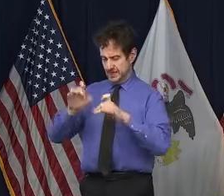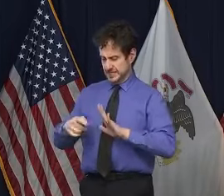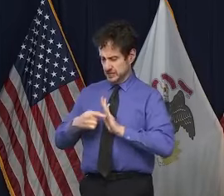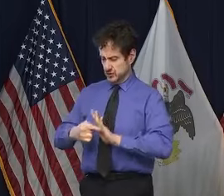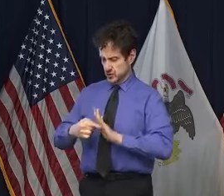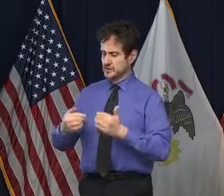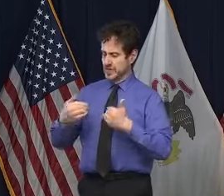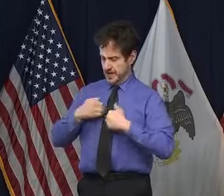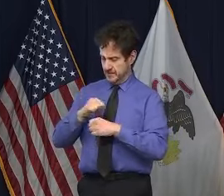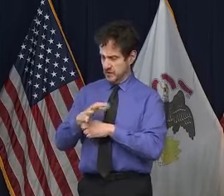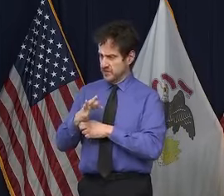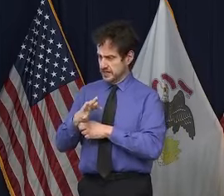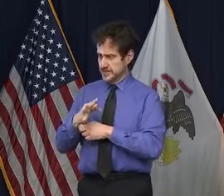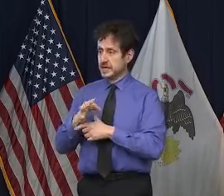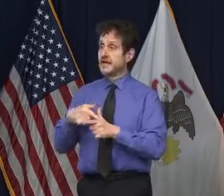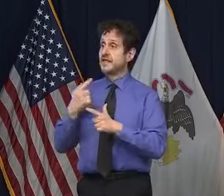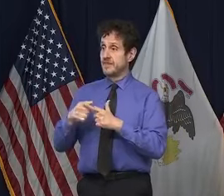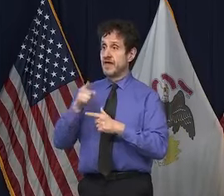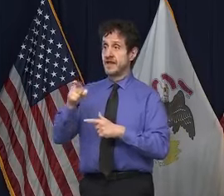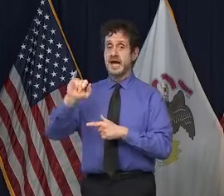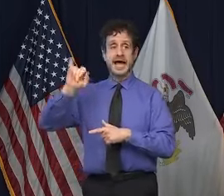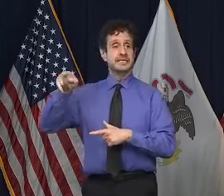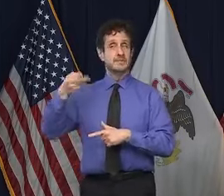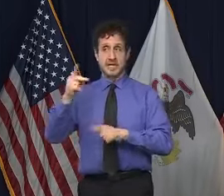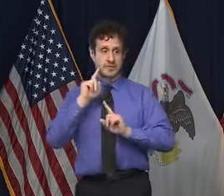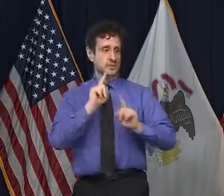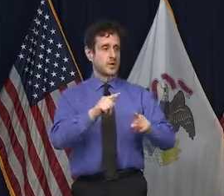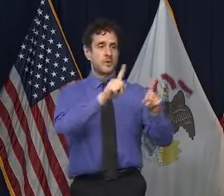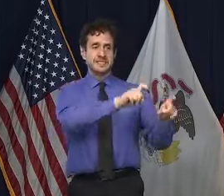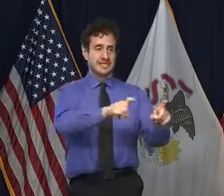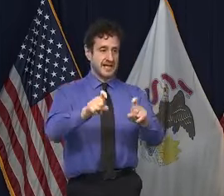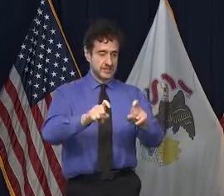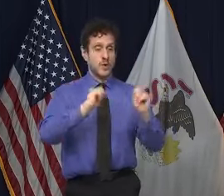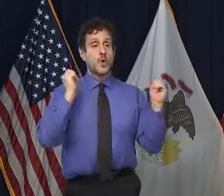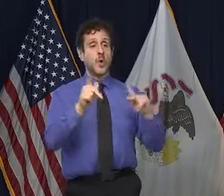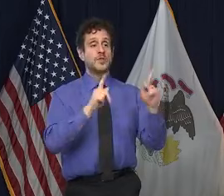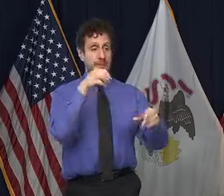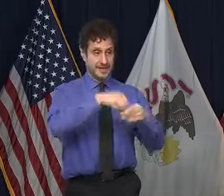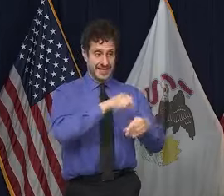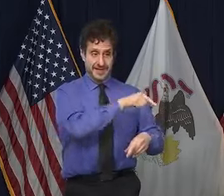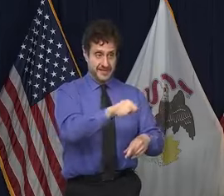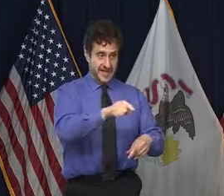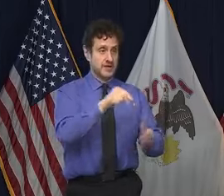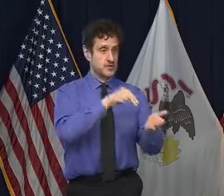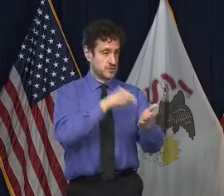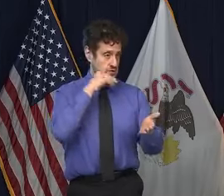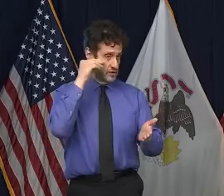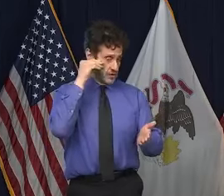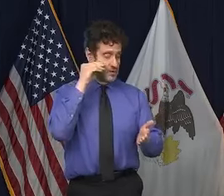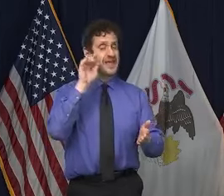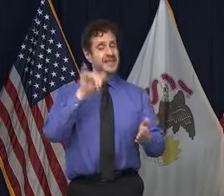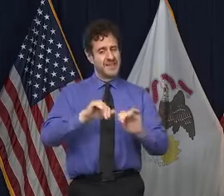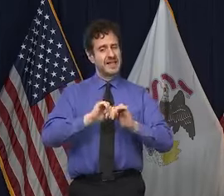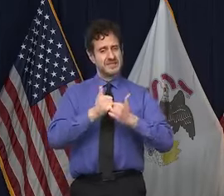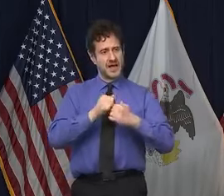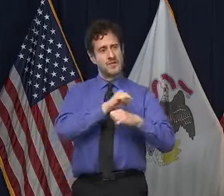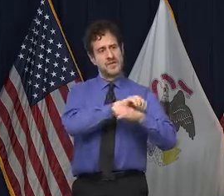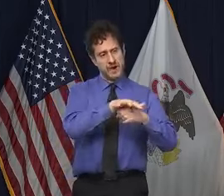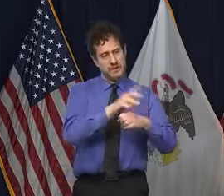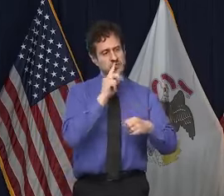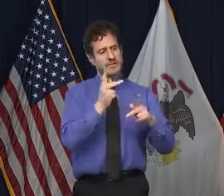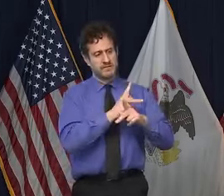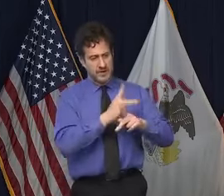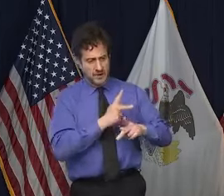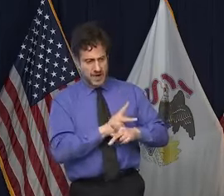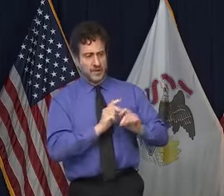residential population. And that's how ultimately much of the virus was uncovered